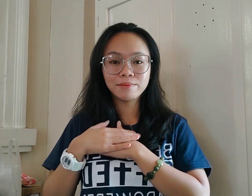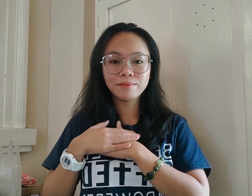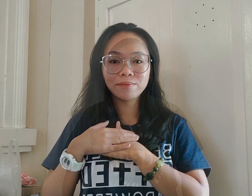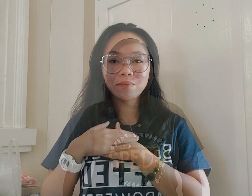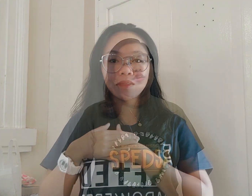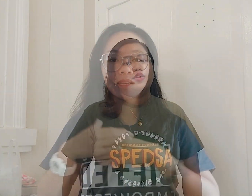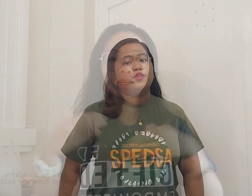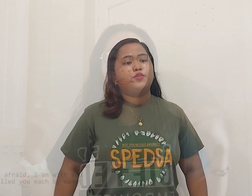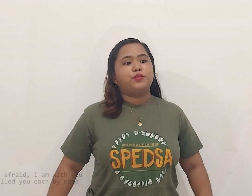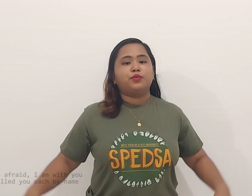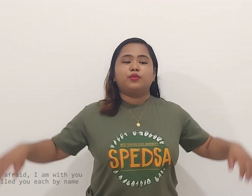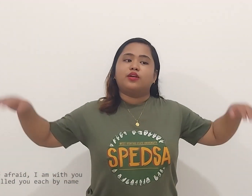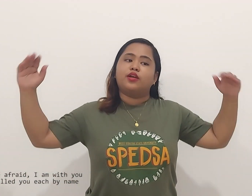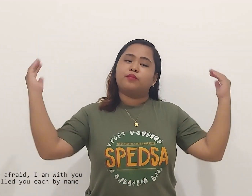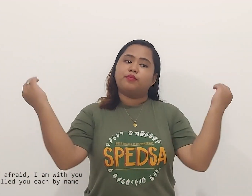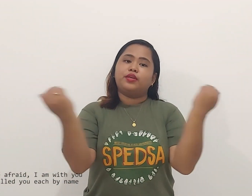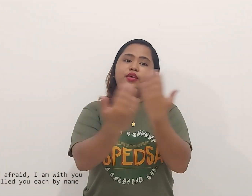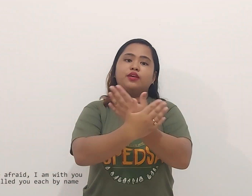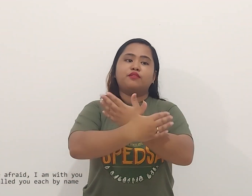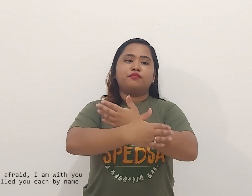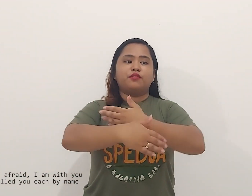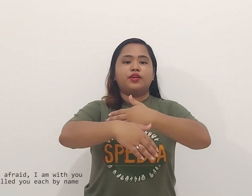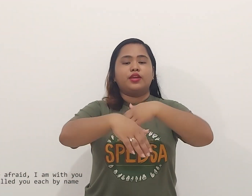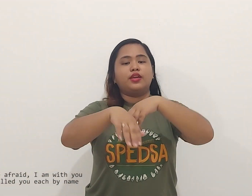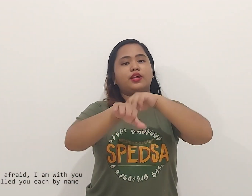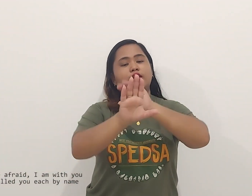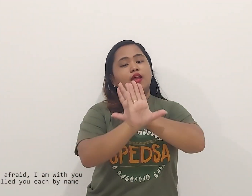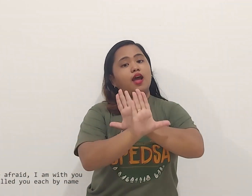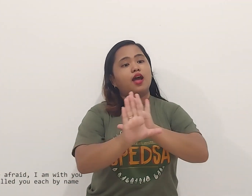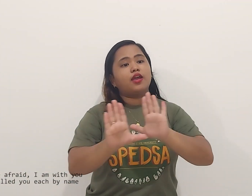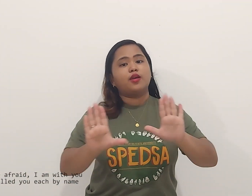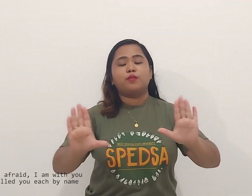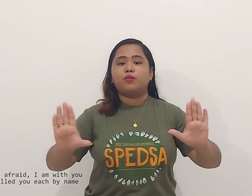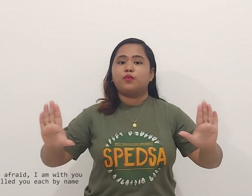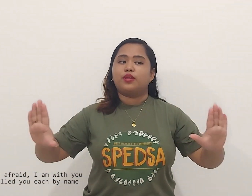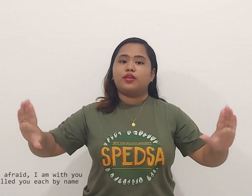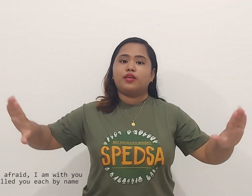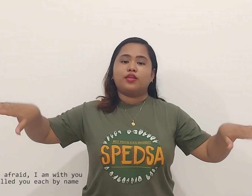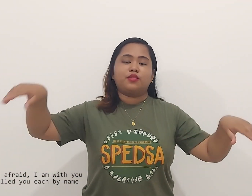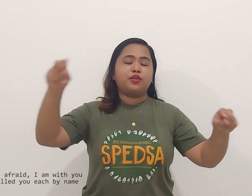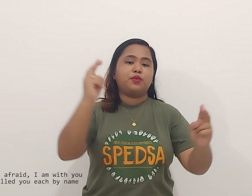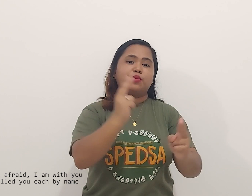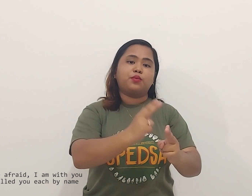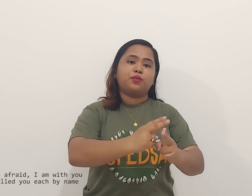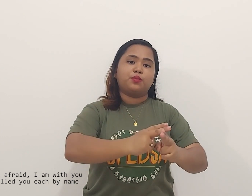Do not be afraid, I am with you.